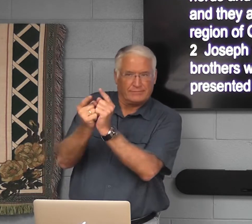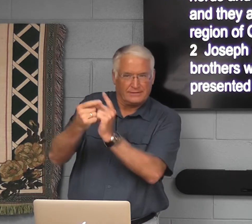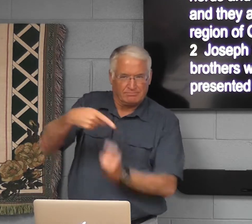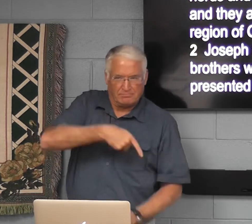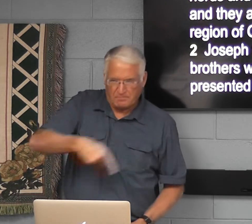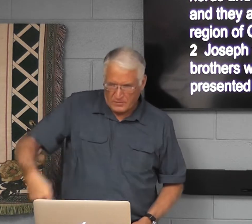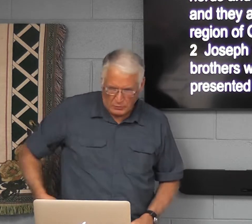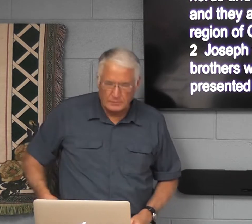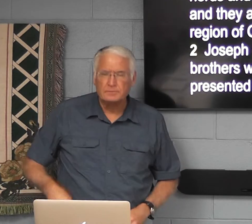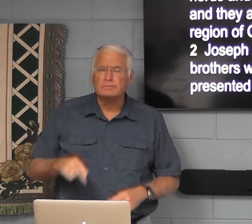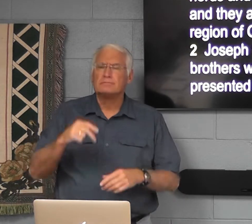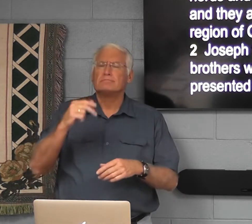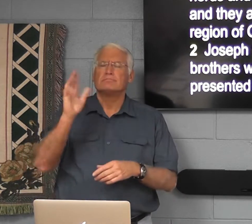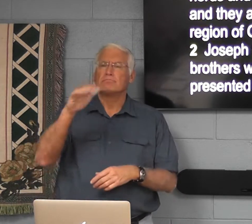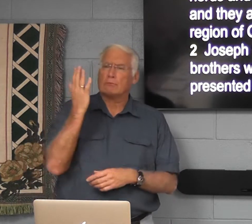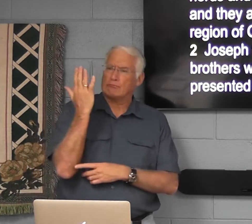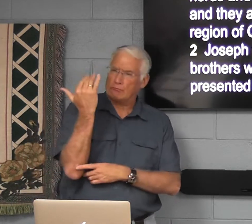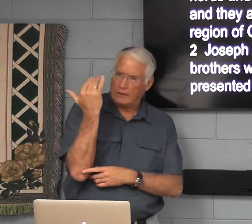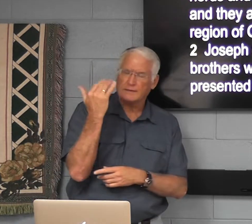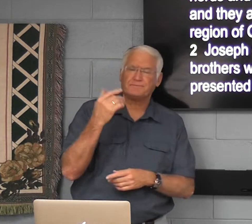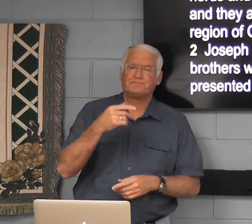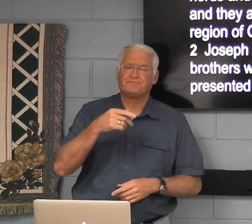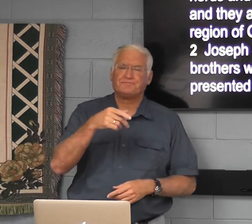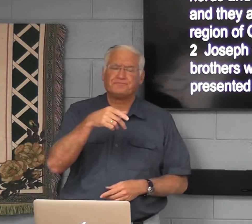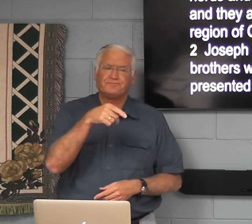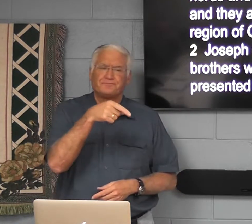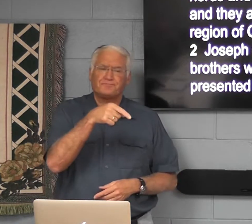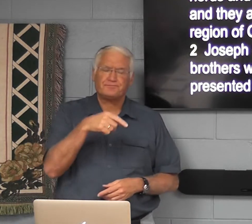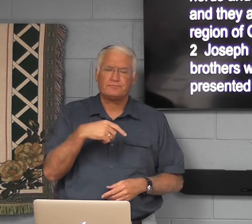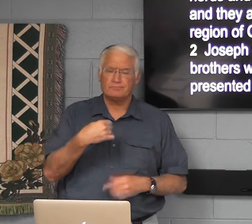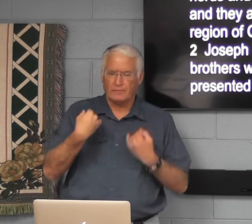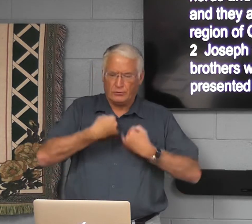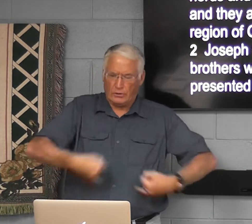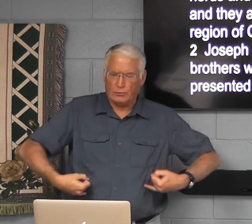and presented him to Pharaoh. Why would he do that?